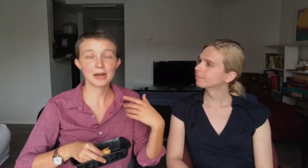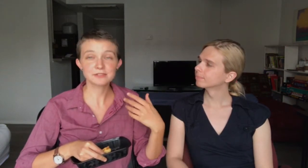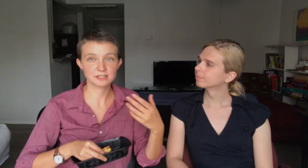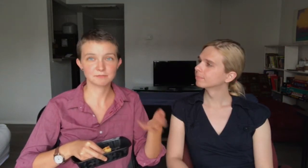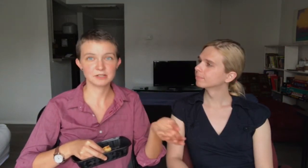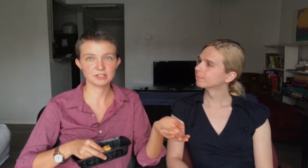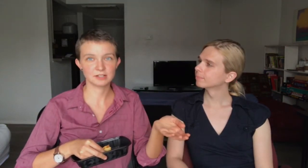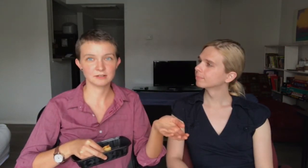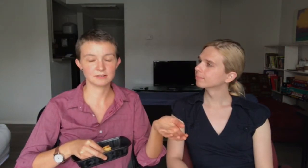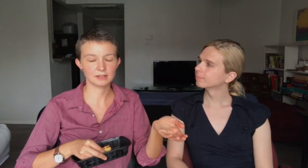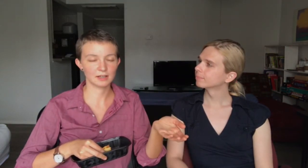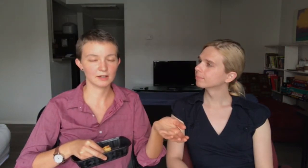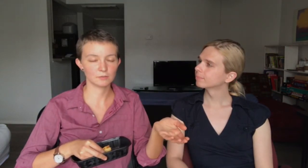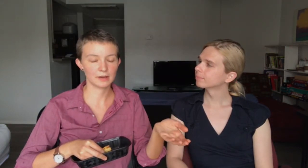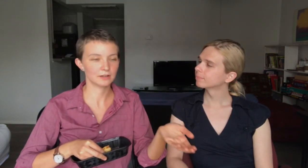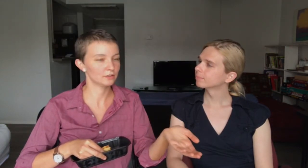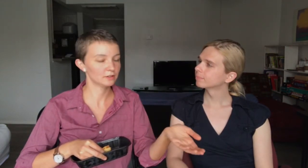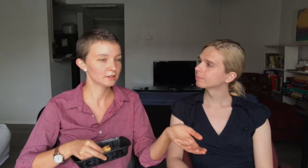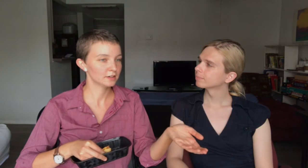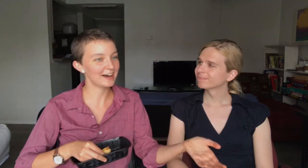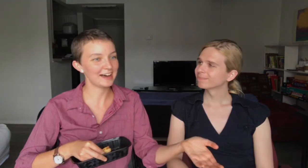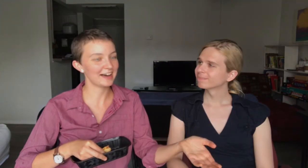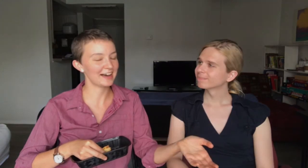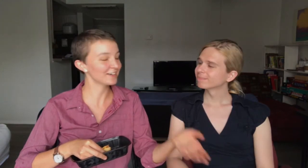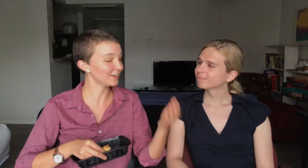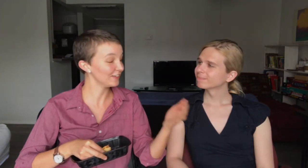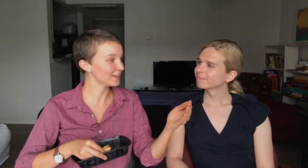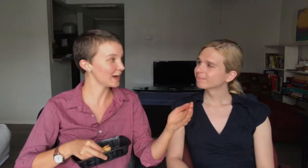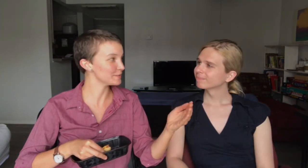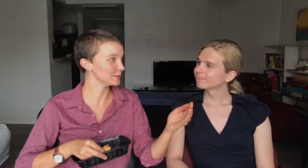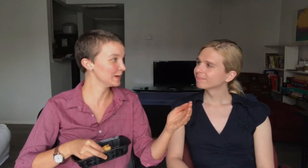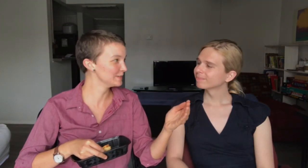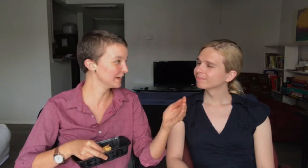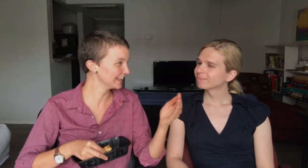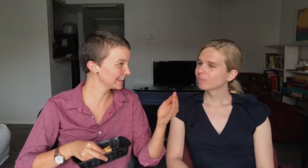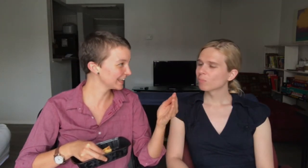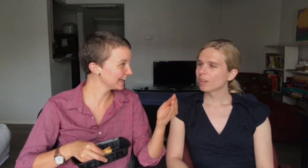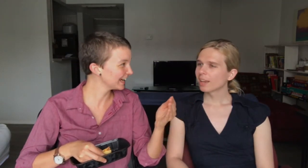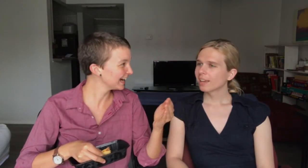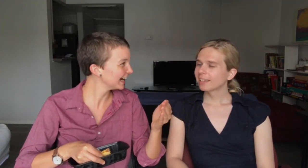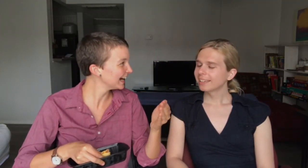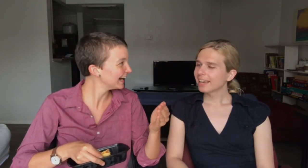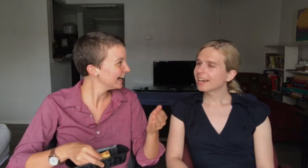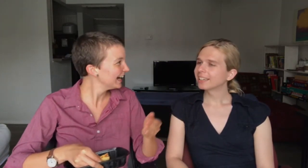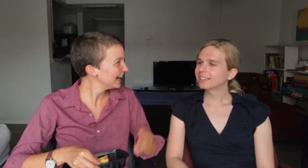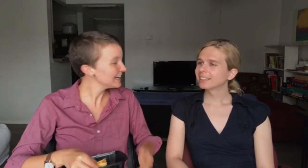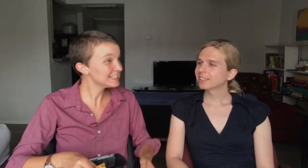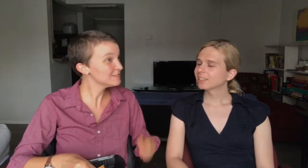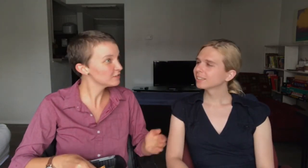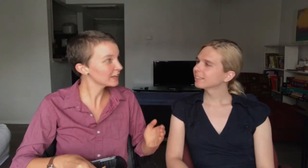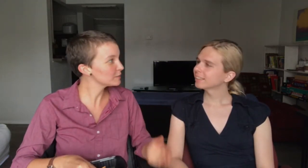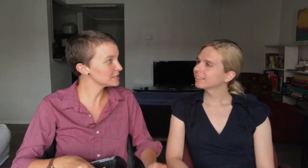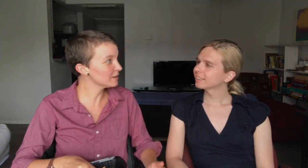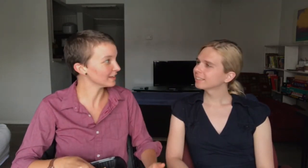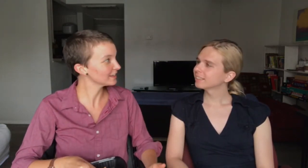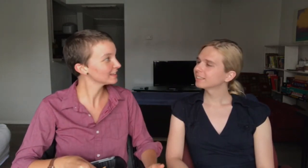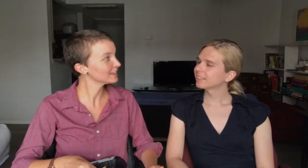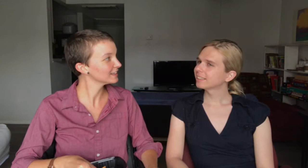I mean, I was just mentioning, thinking of Michael. How did all of that happen in one month? Yeah. It didn't even feel like a busy month. It